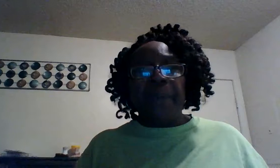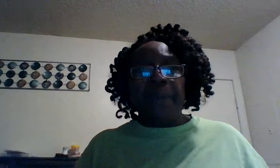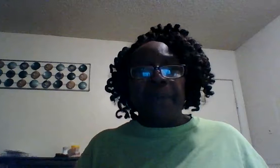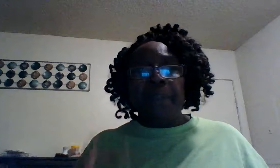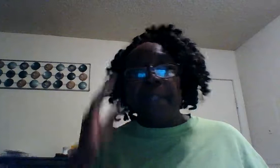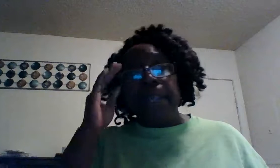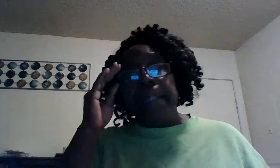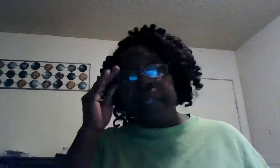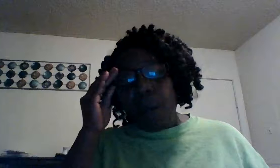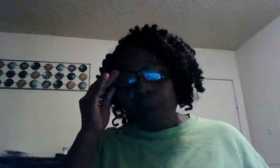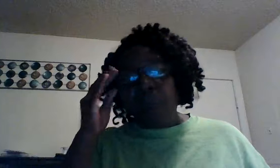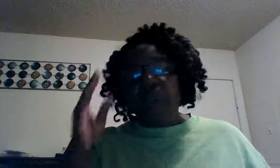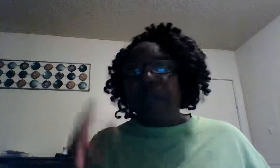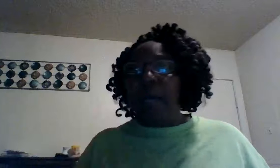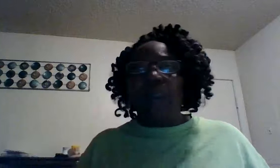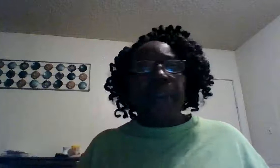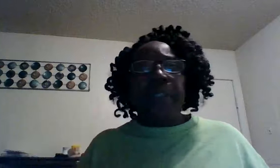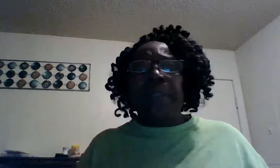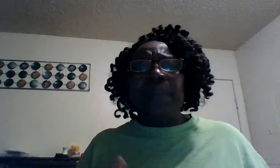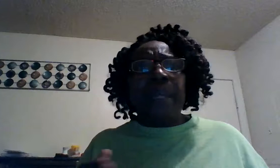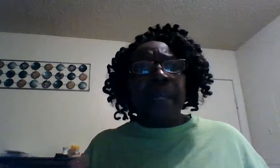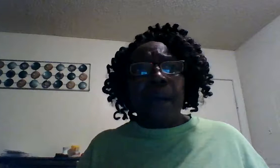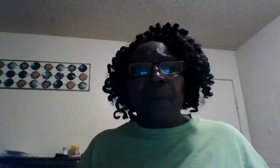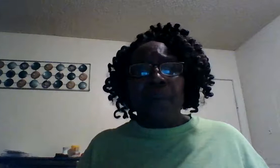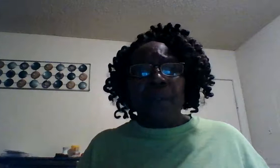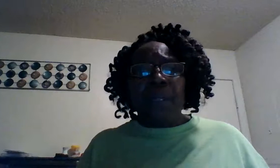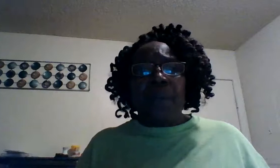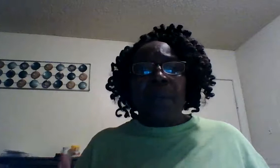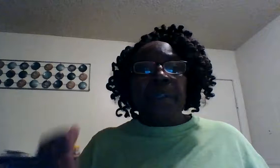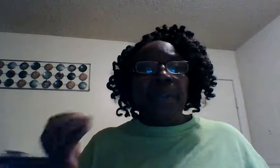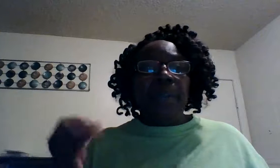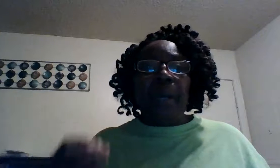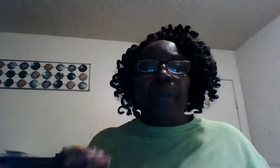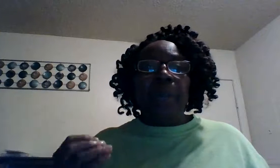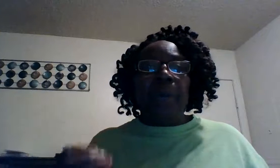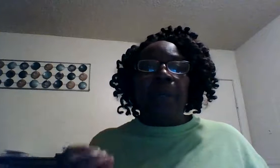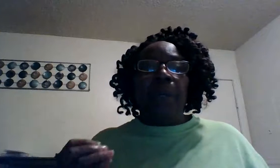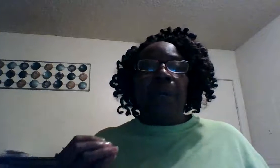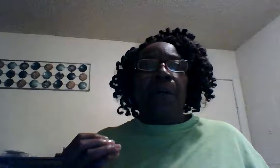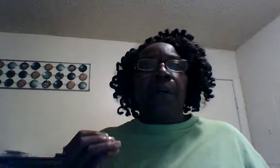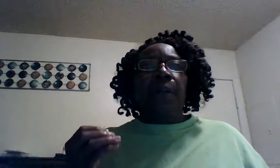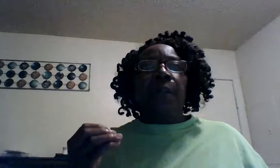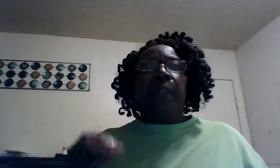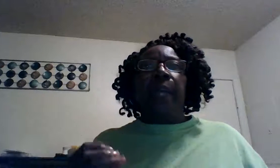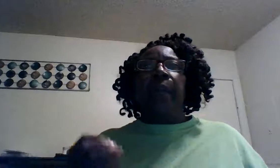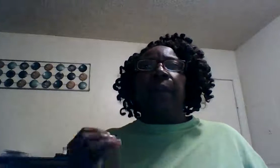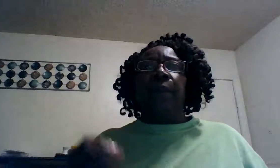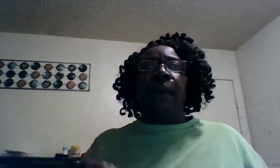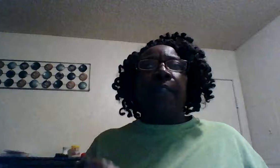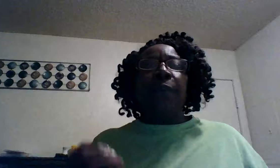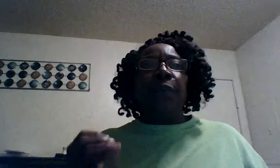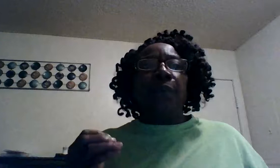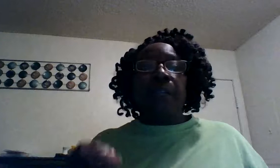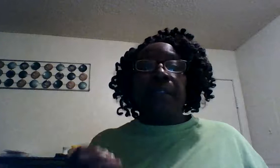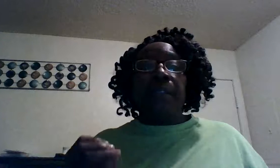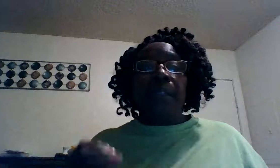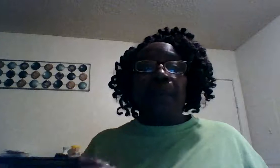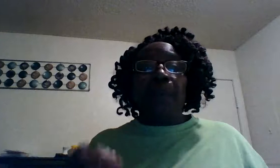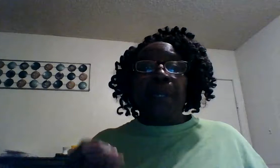for they know not what they do they don't when you don't know that christ wants us to when we